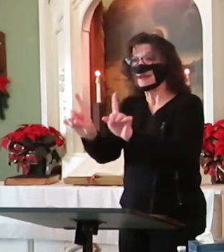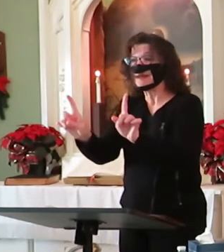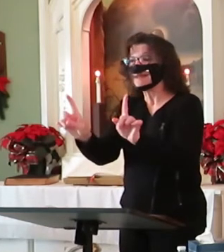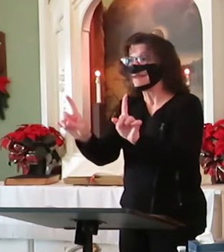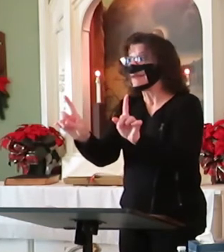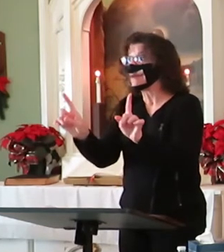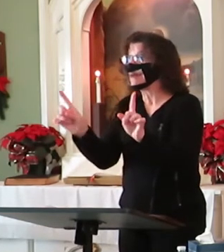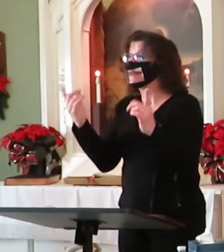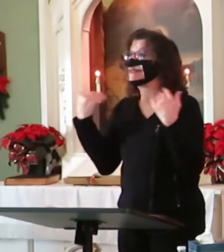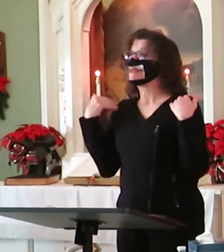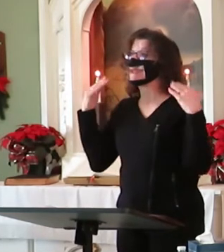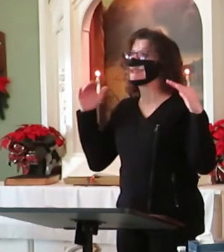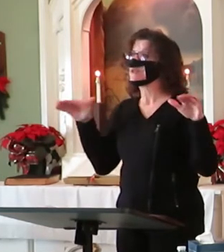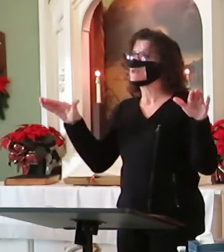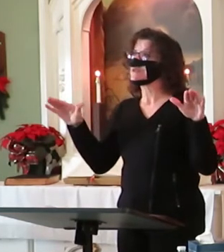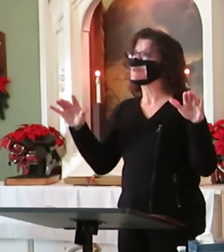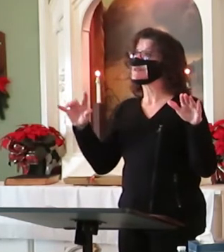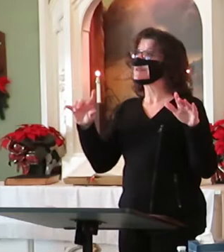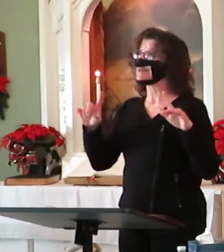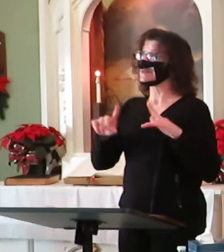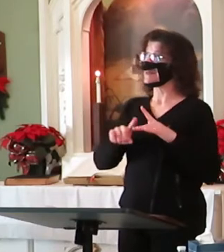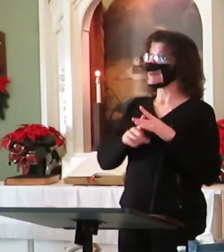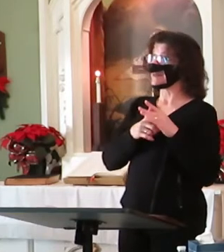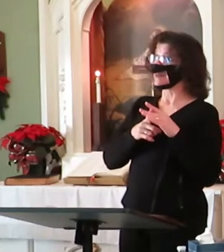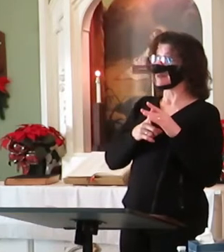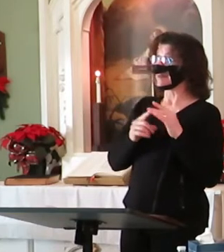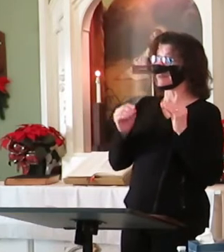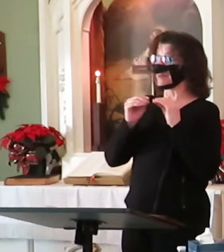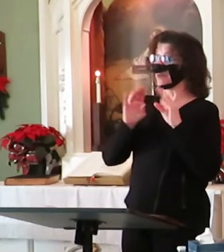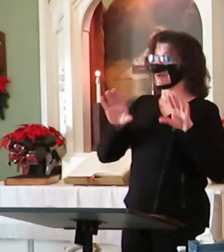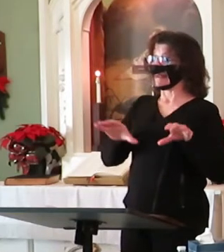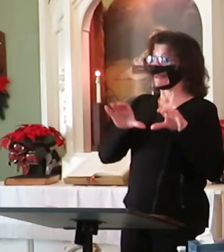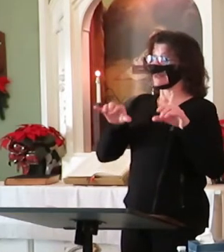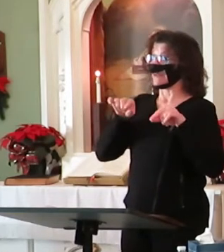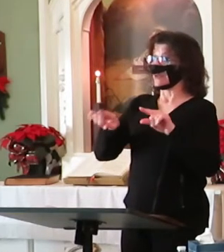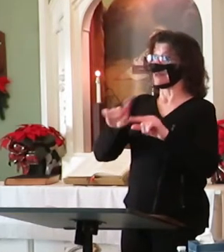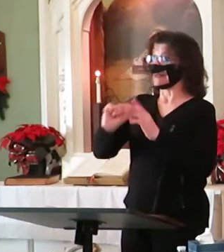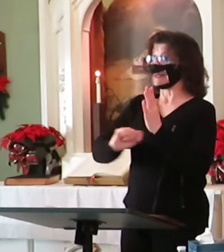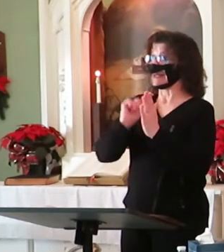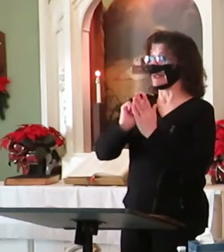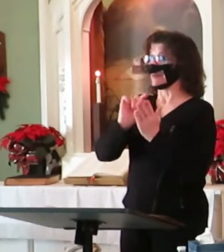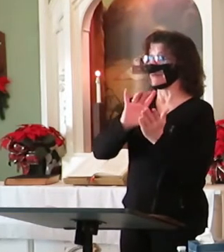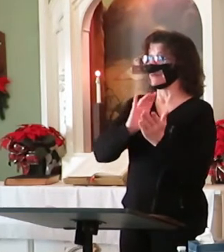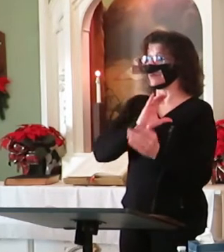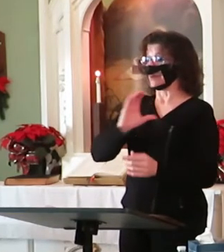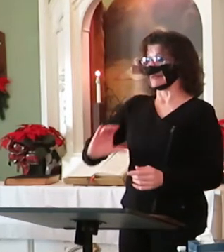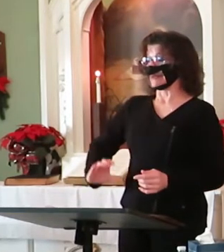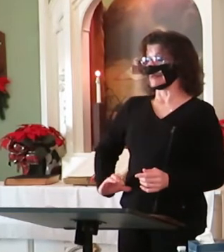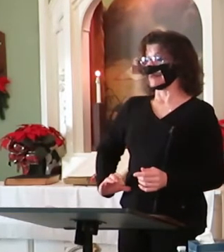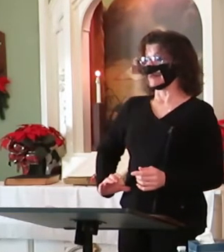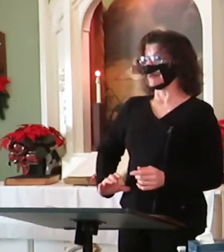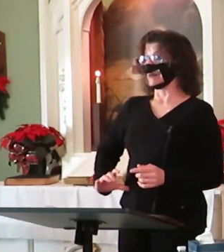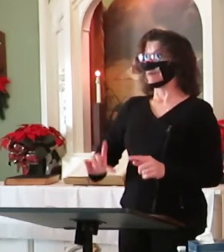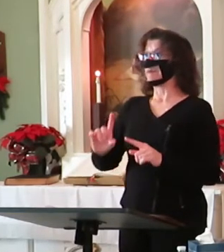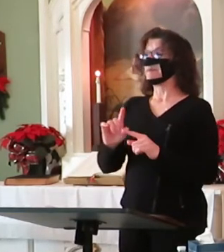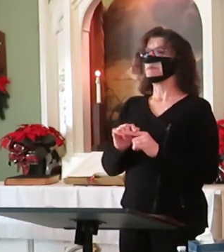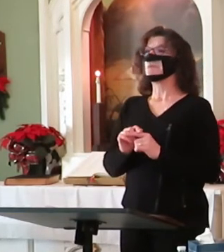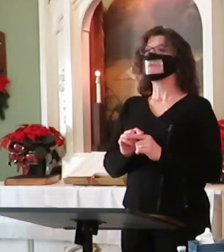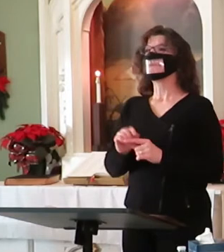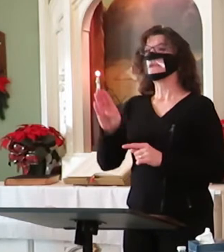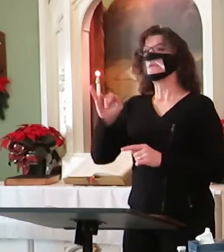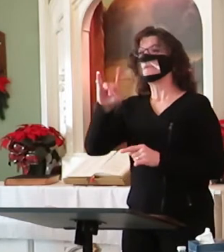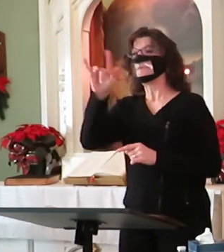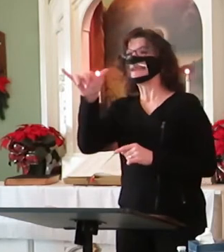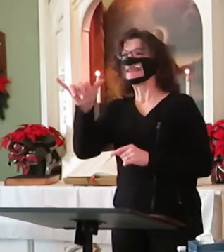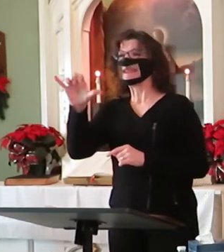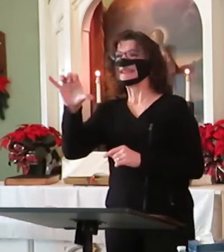seem to have been active since the time of Christ, though their appearances failed to make headlines. Billy Graham, in his